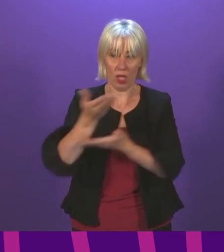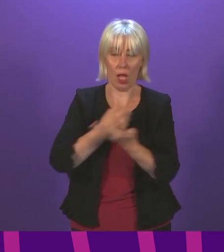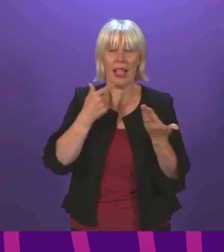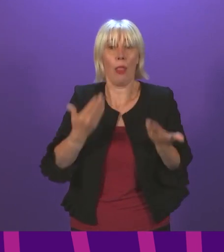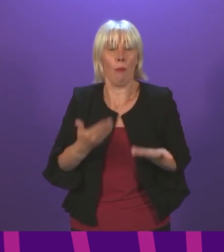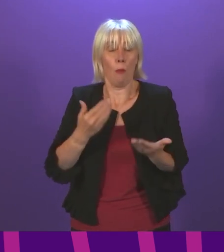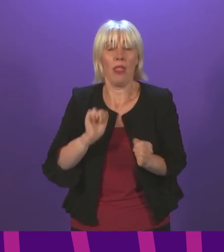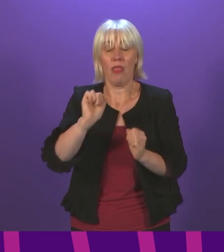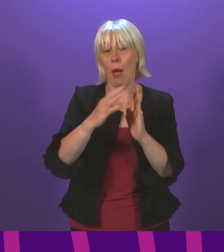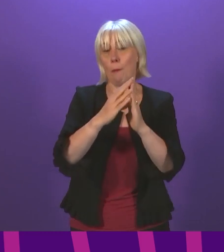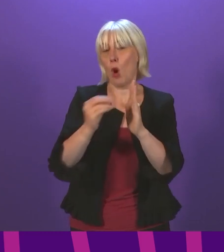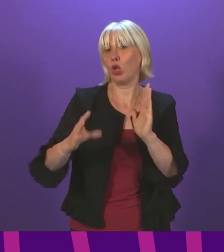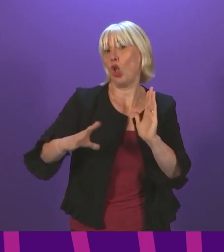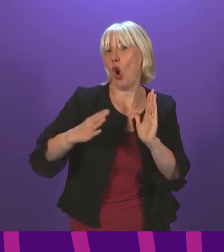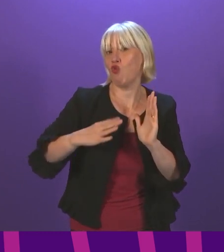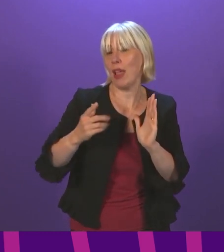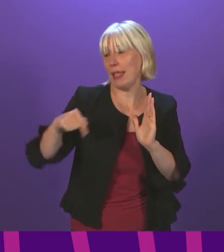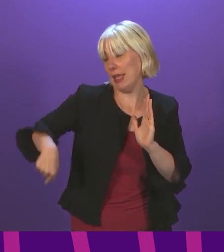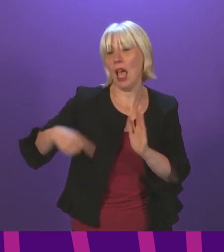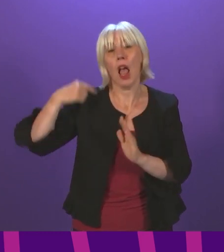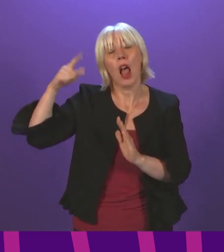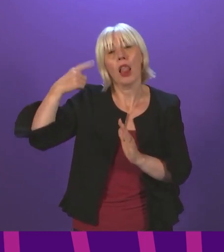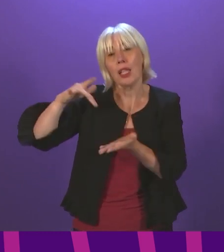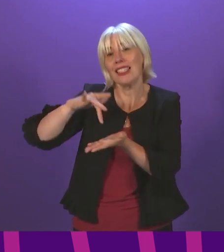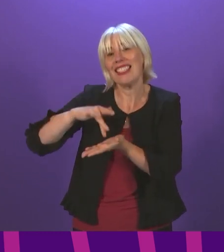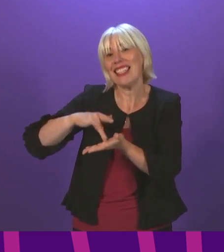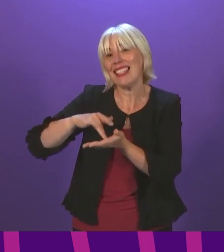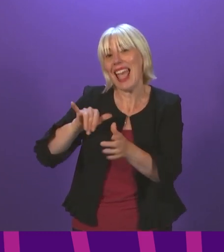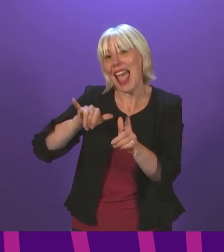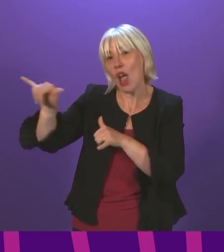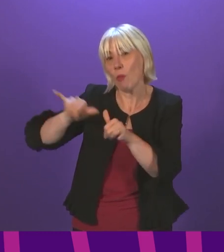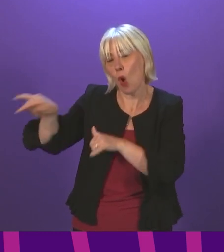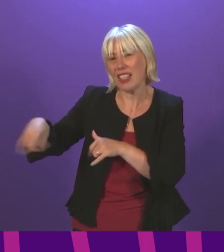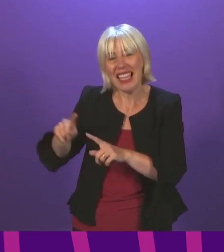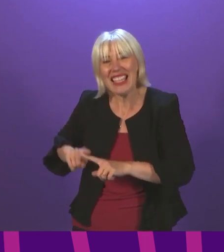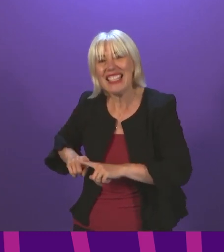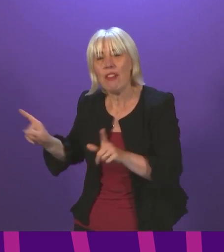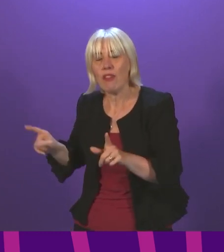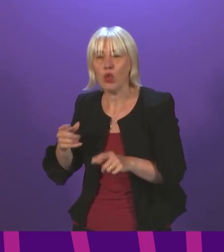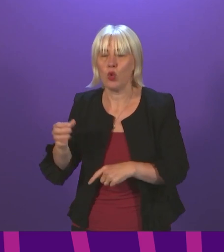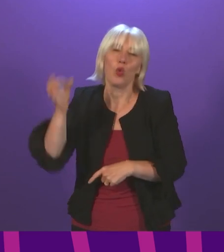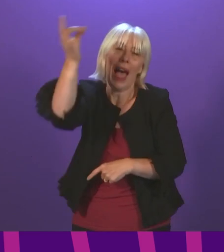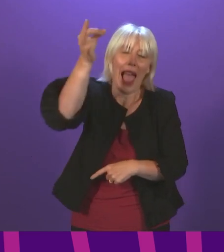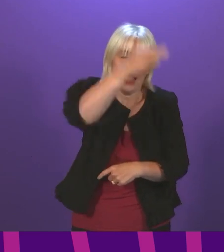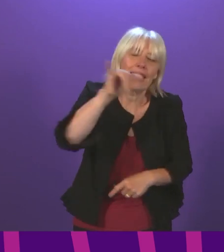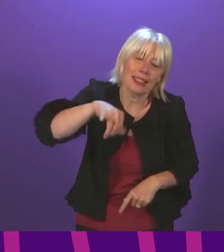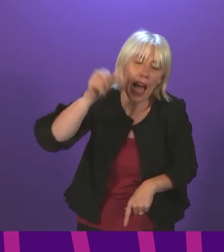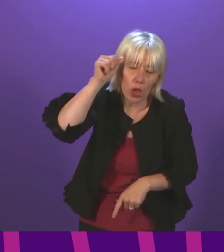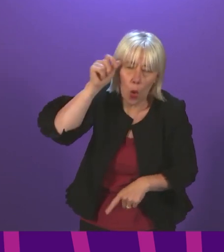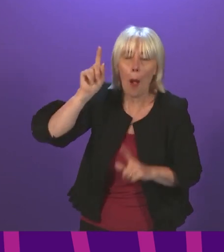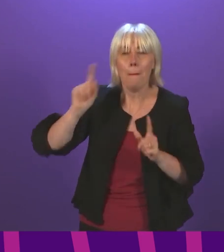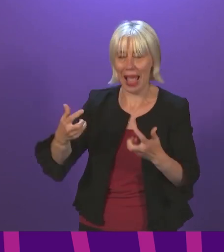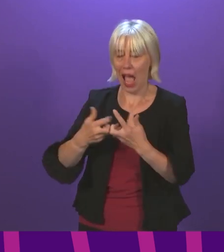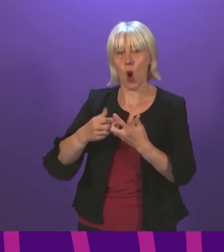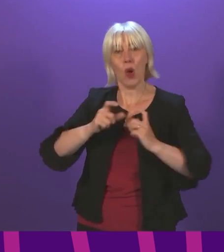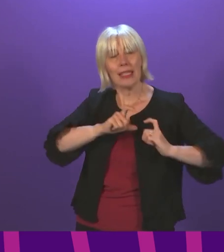operates at, for example, London City Airport, which is very different, obviously, from our islands, but this is about the sustainability